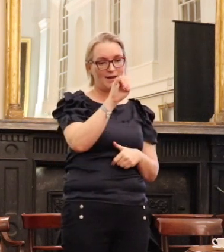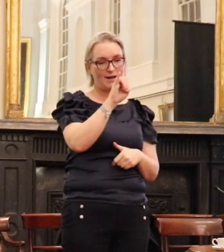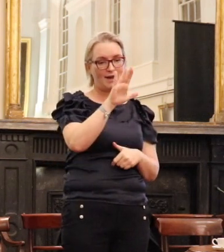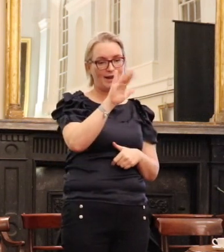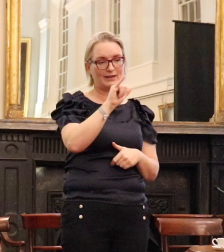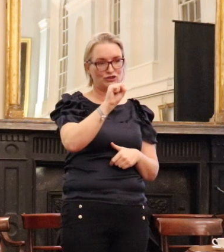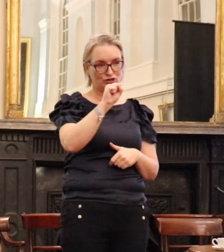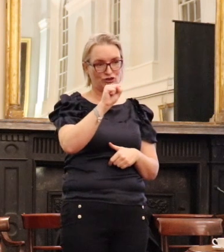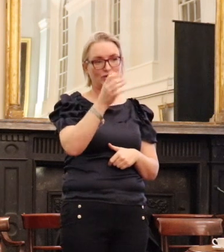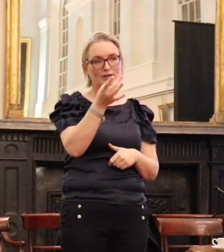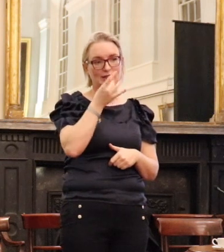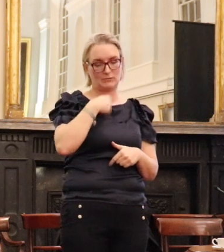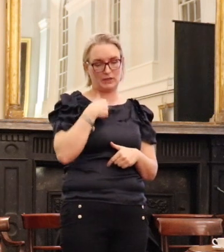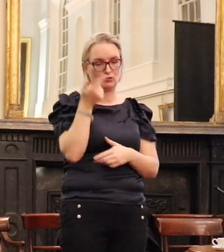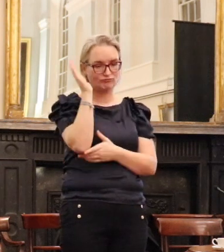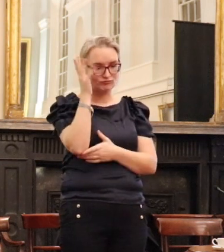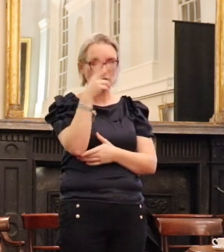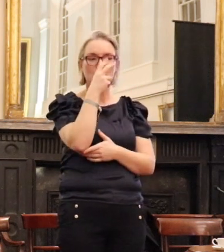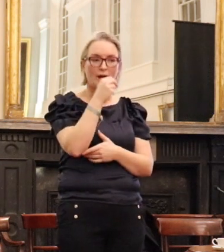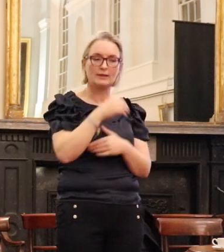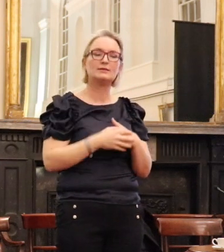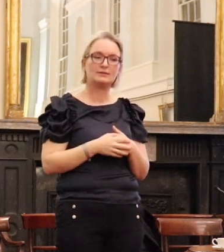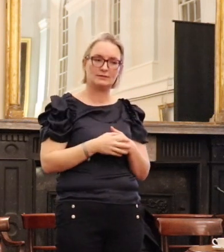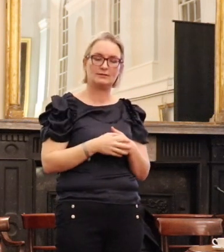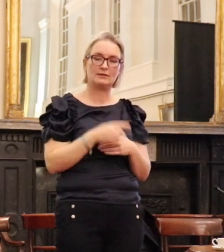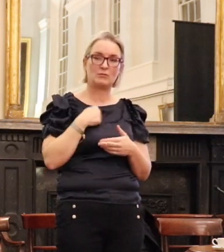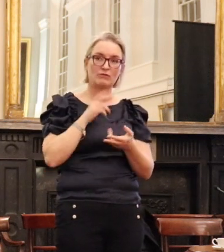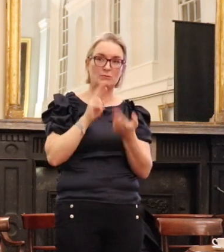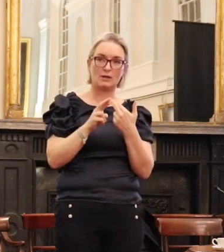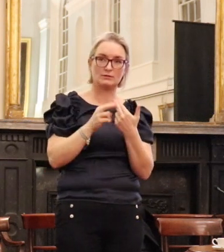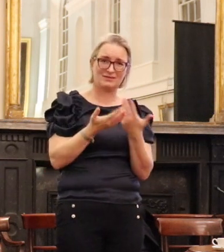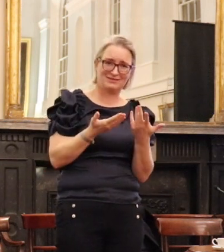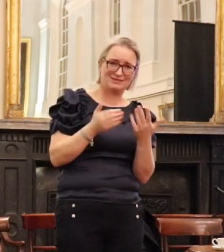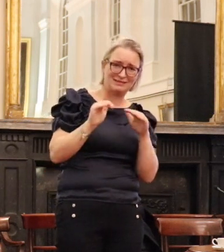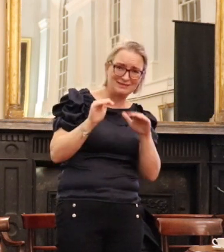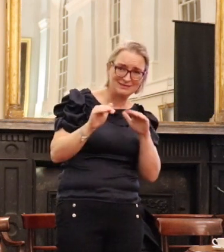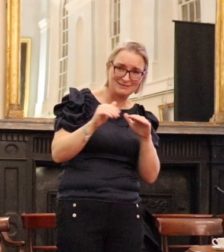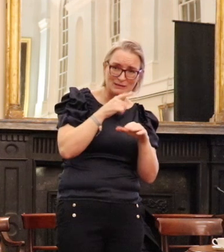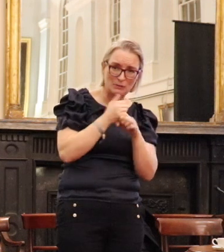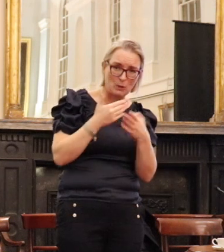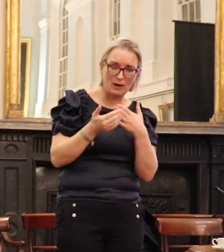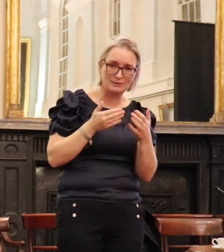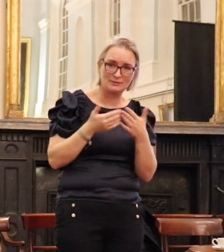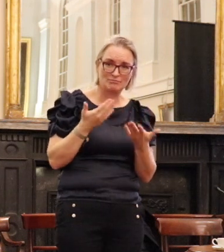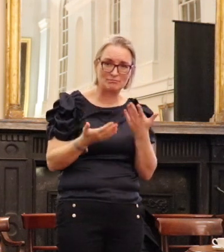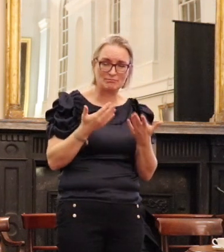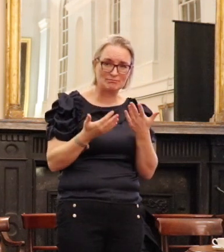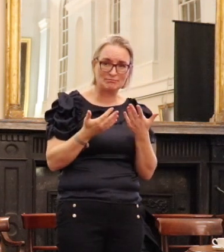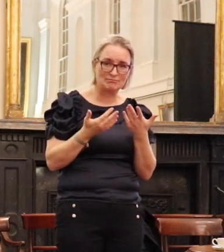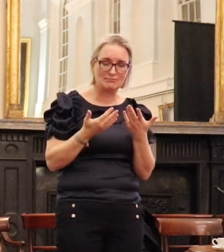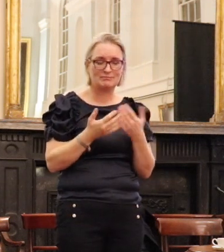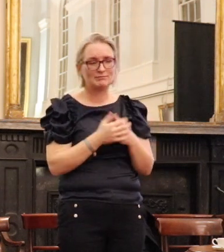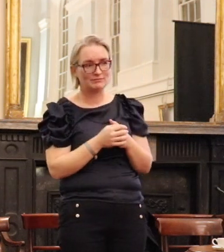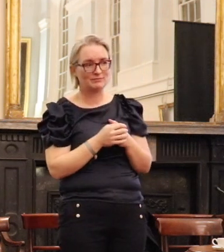address you this evening, I literally asked her, what on earth would I speak about it?